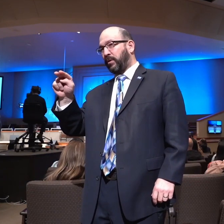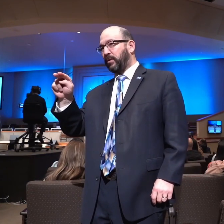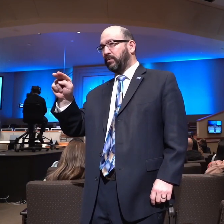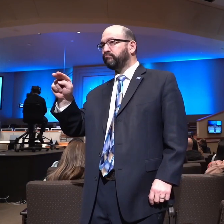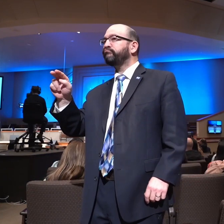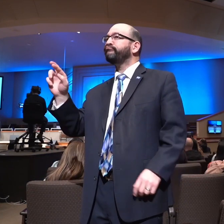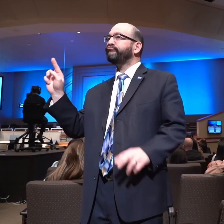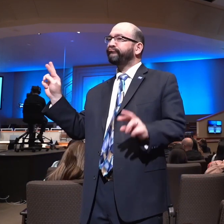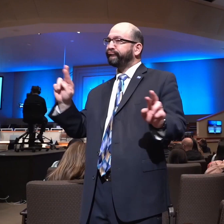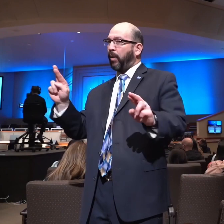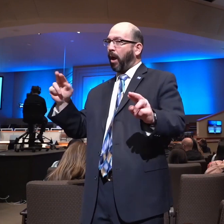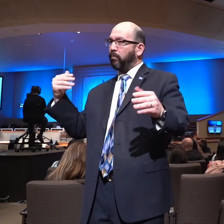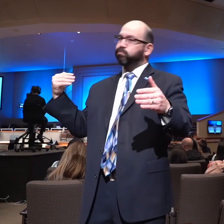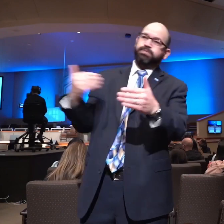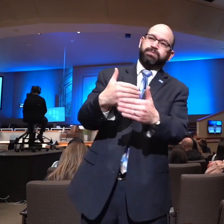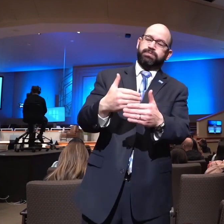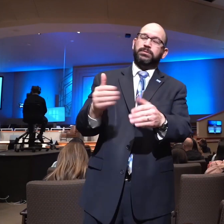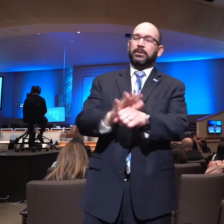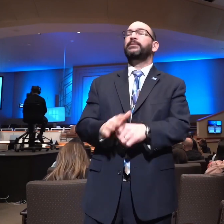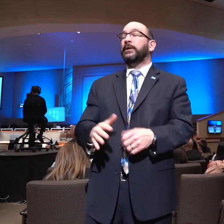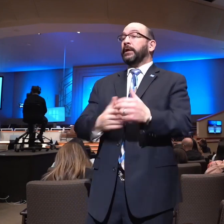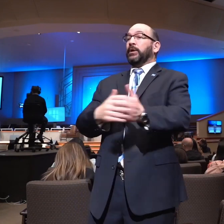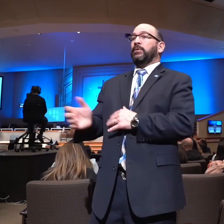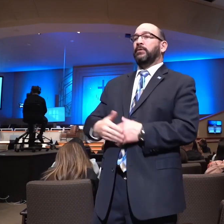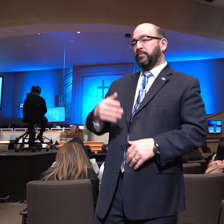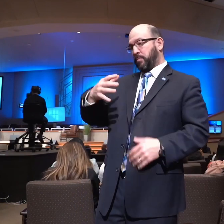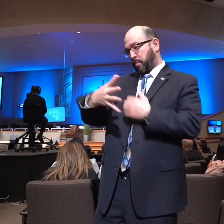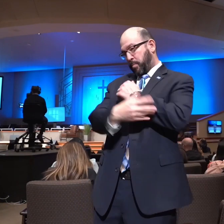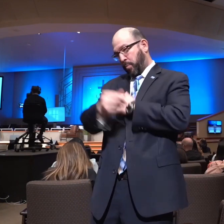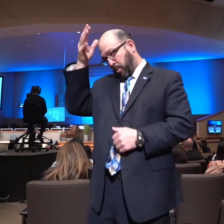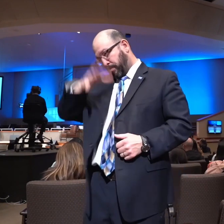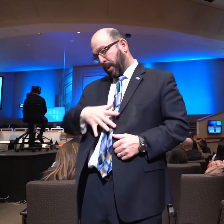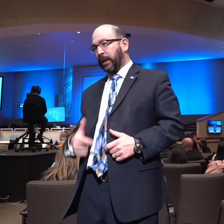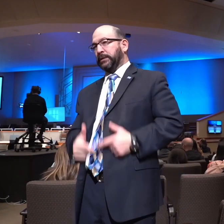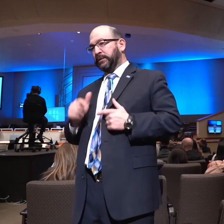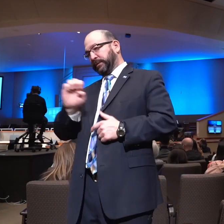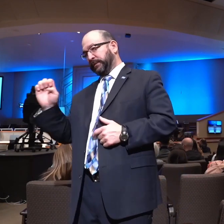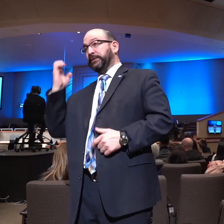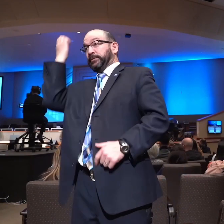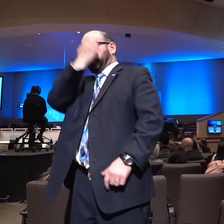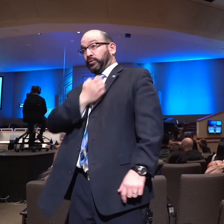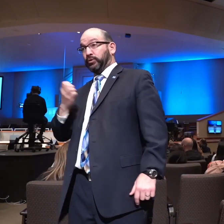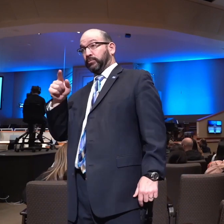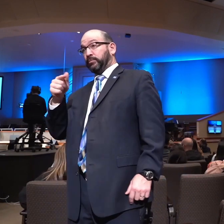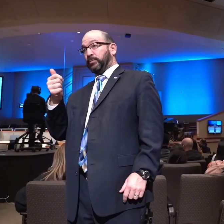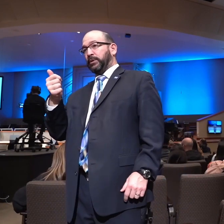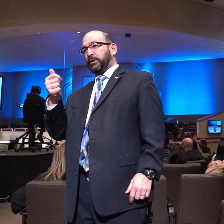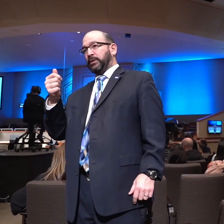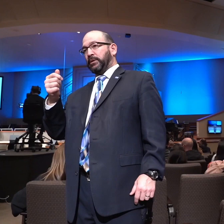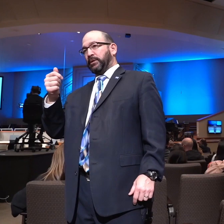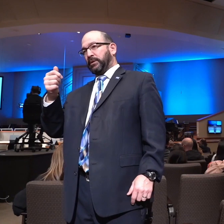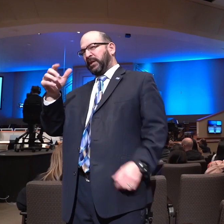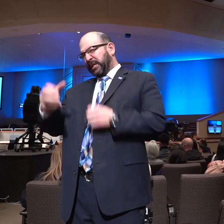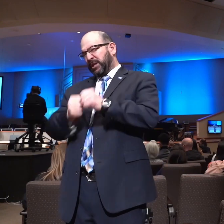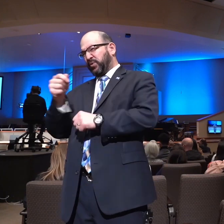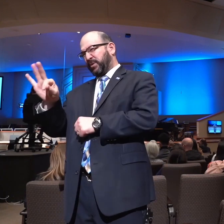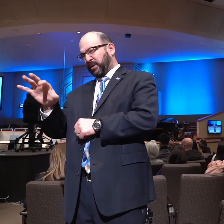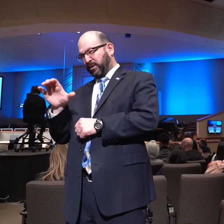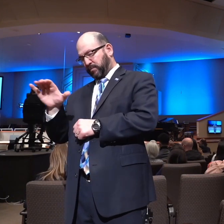The story is told about a poor man who lived in Eastern Europe in the early 1900s. He was seeking a better life for himself and his family. He scraped together enough